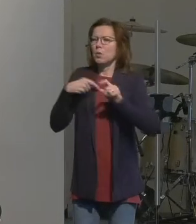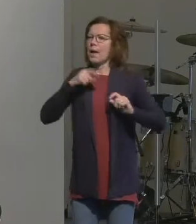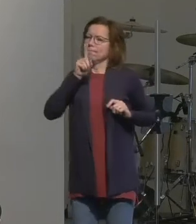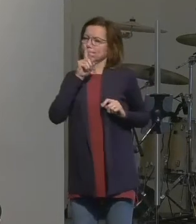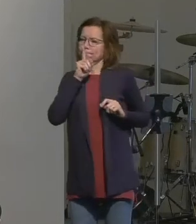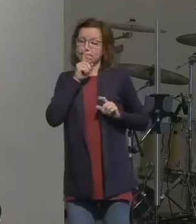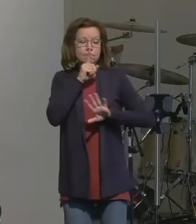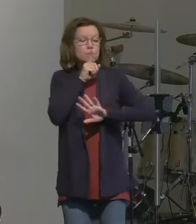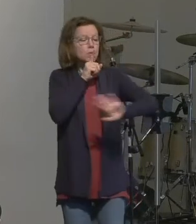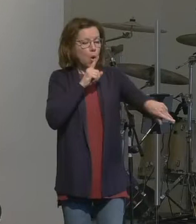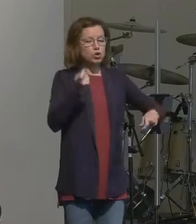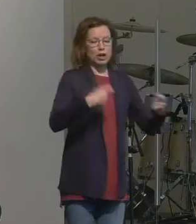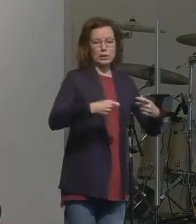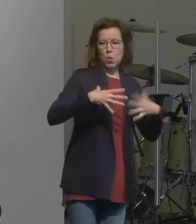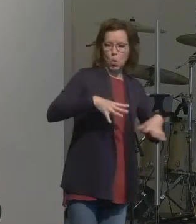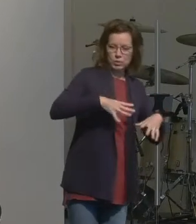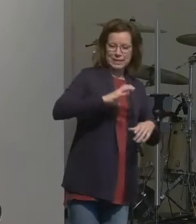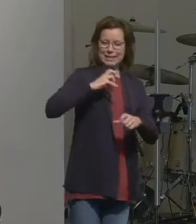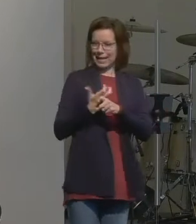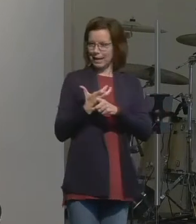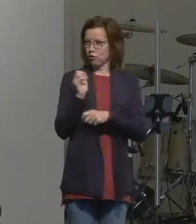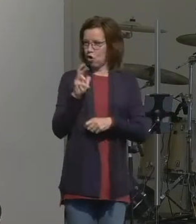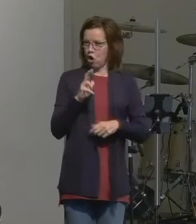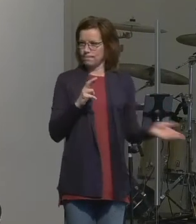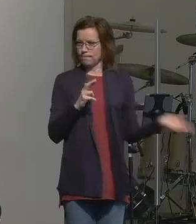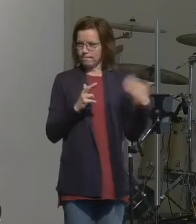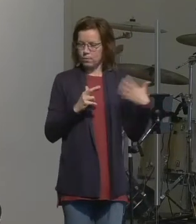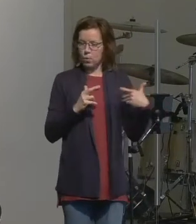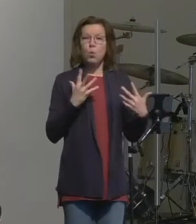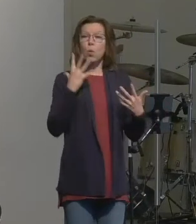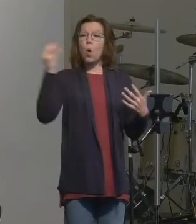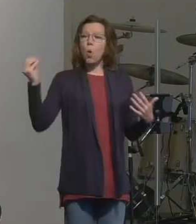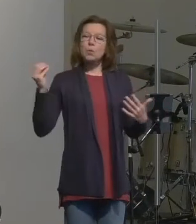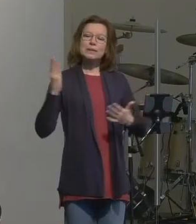them go get your clothes on and get in the car we're going somewhere